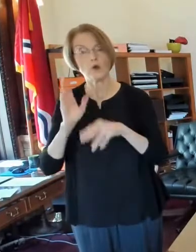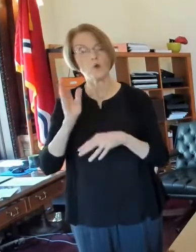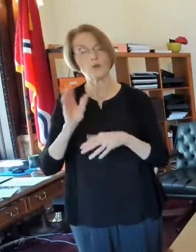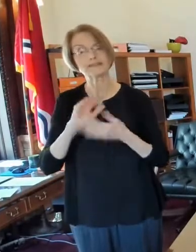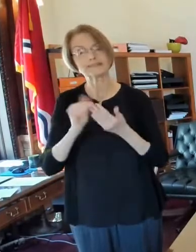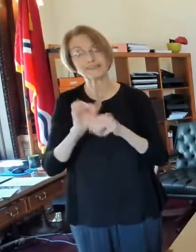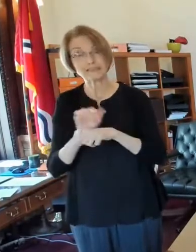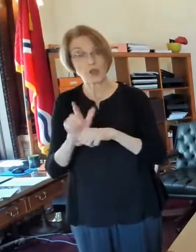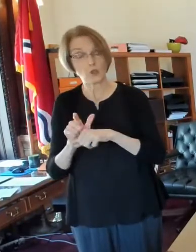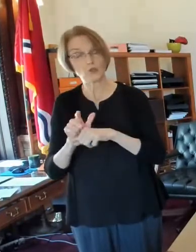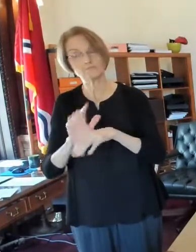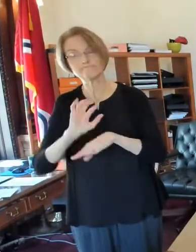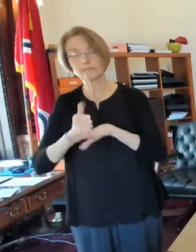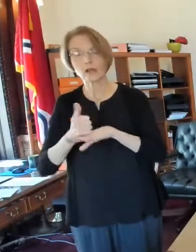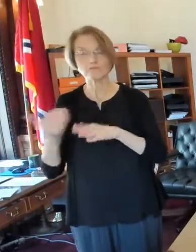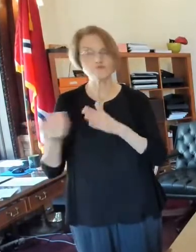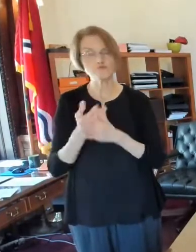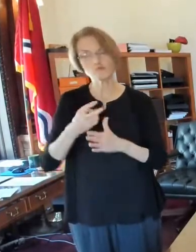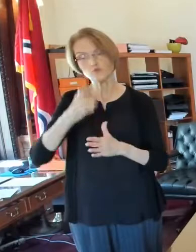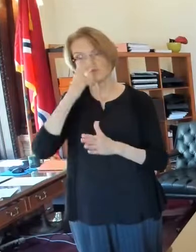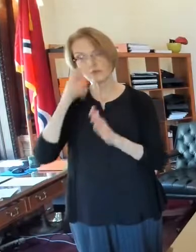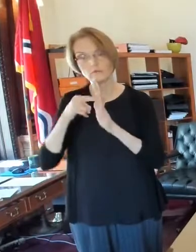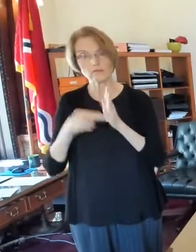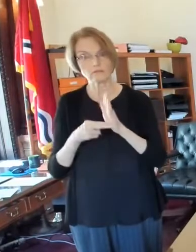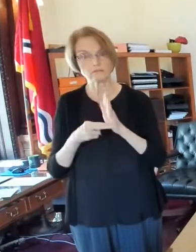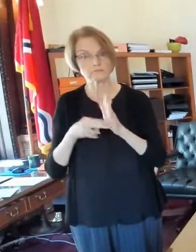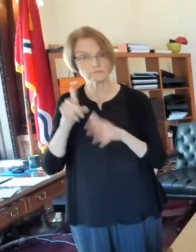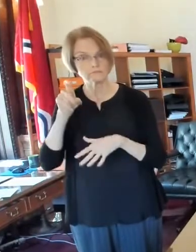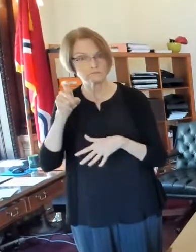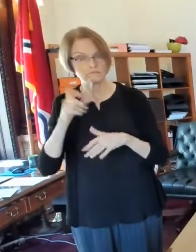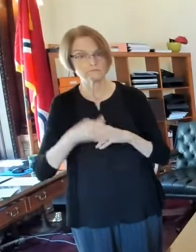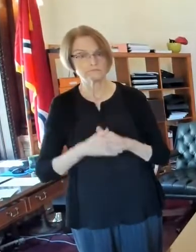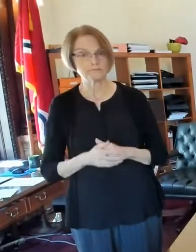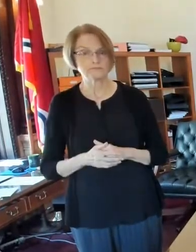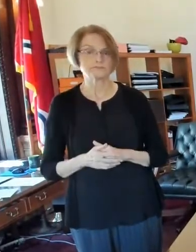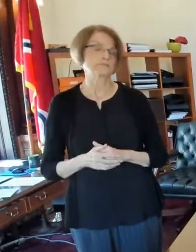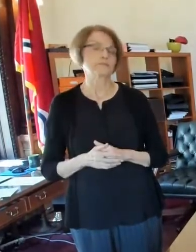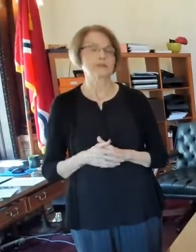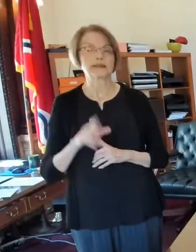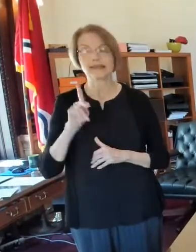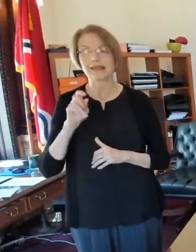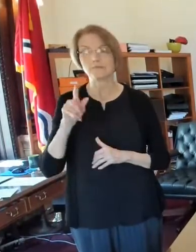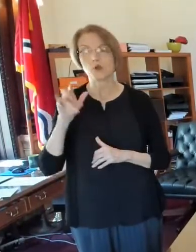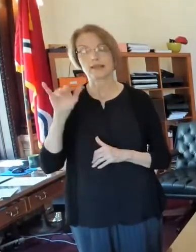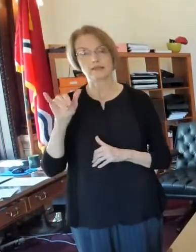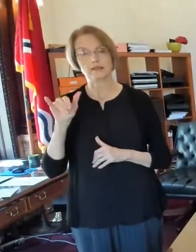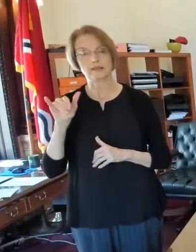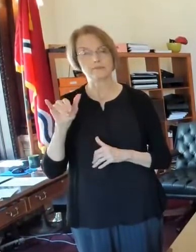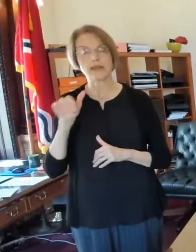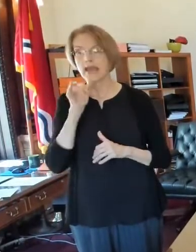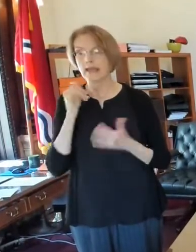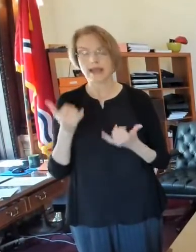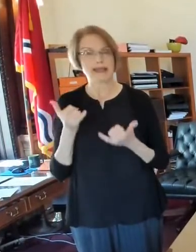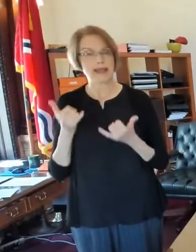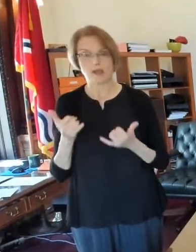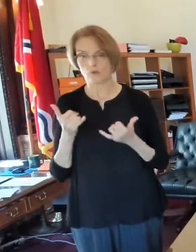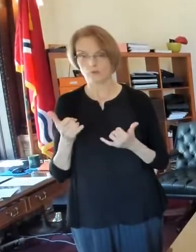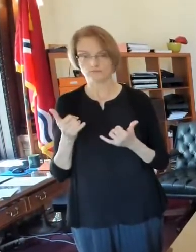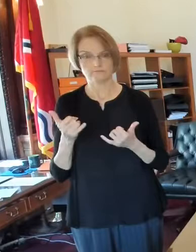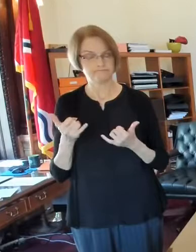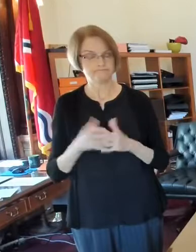additional restrictions with the increase in COVID numbers? Kimberly not, not, not at this time